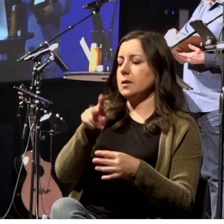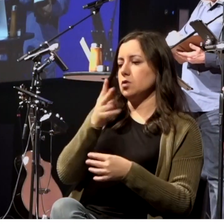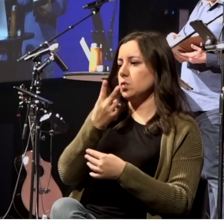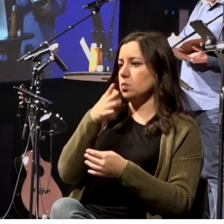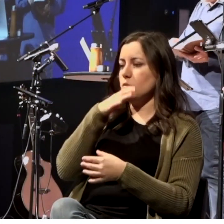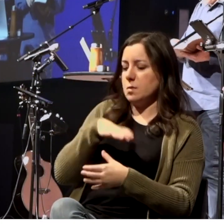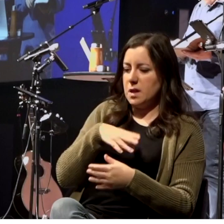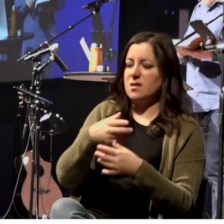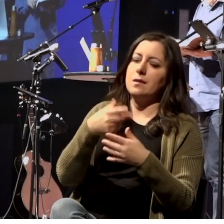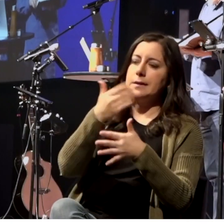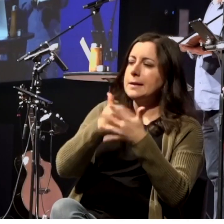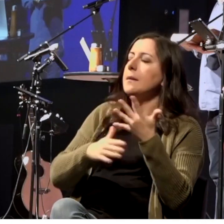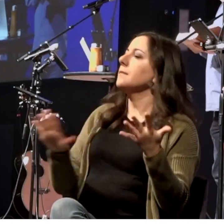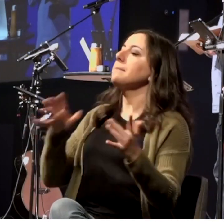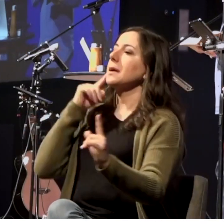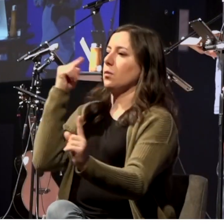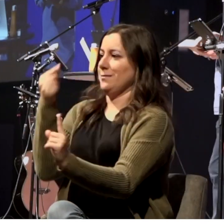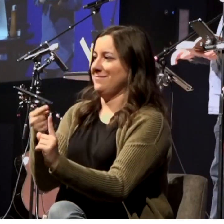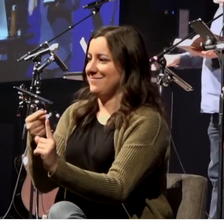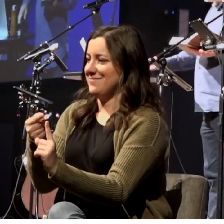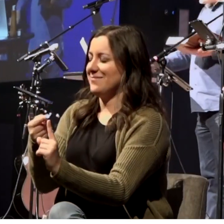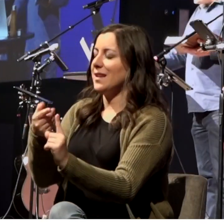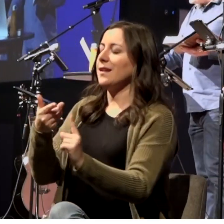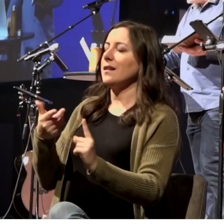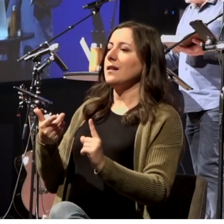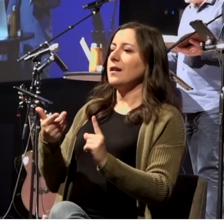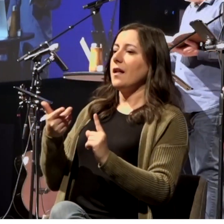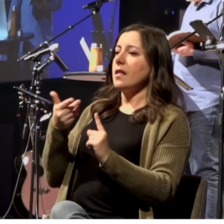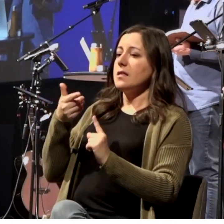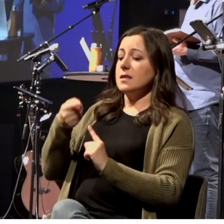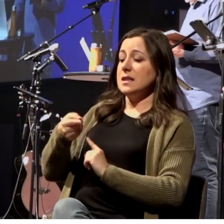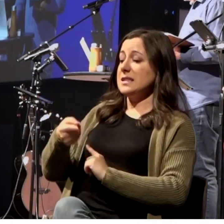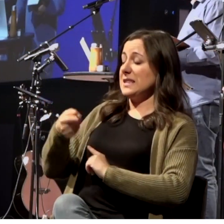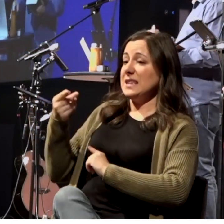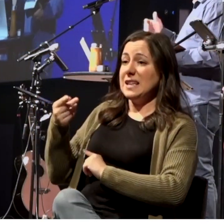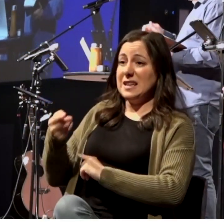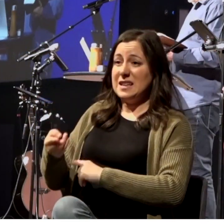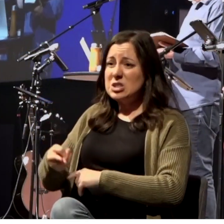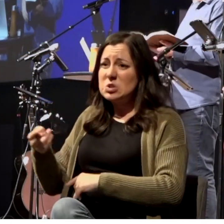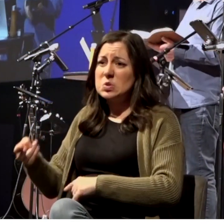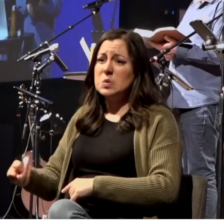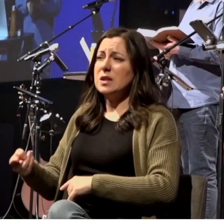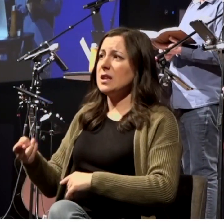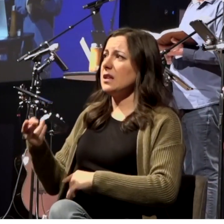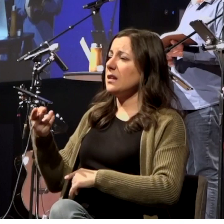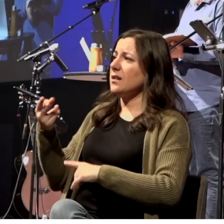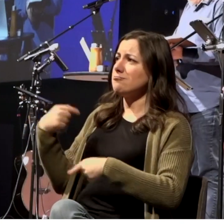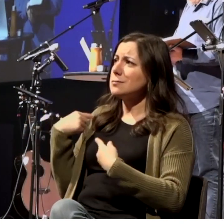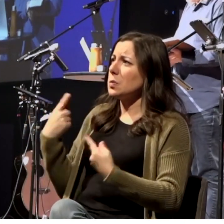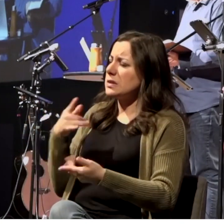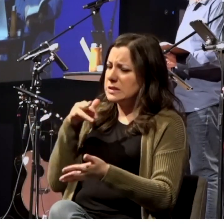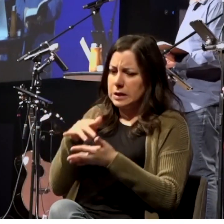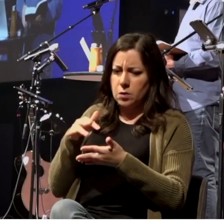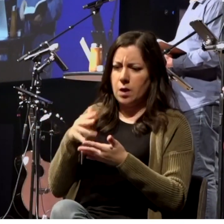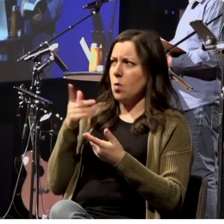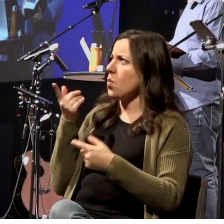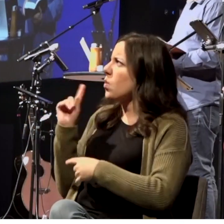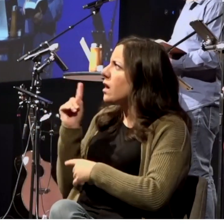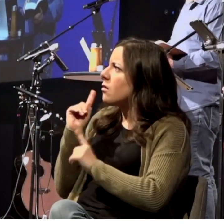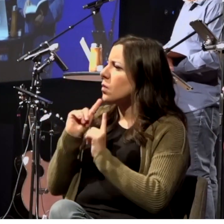and so on. And here's my point. We're talking about this idea of knowing where to go, when to go, and how all this is supposed to go